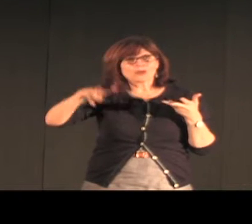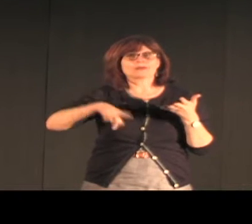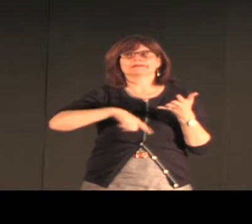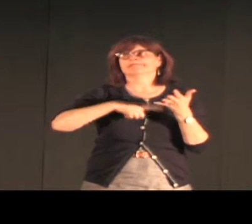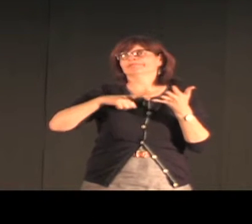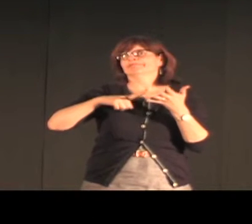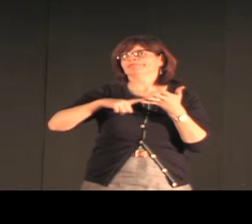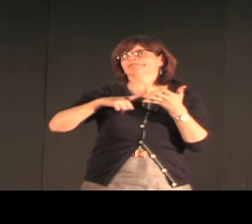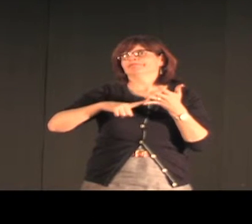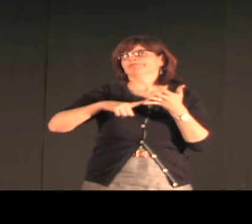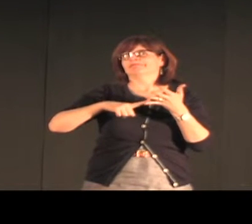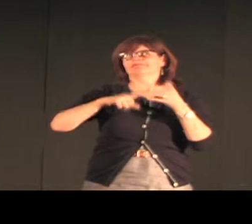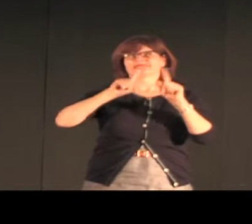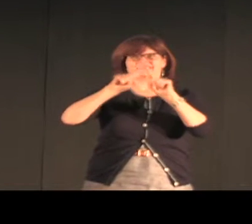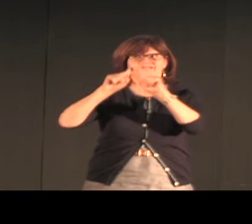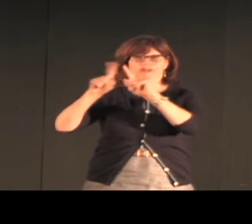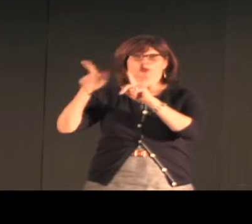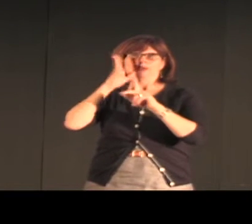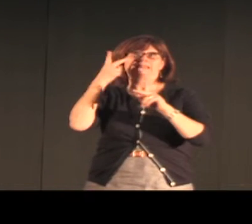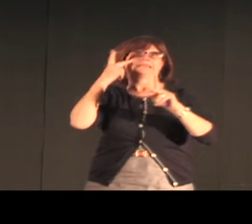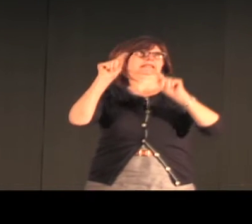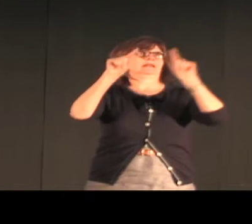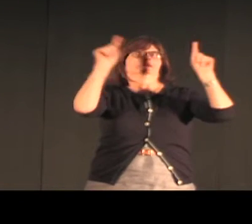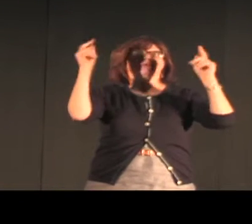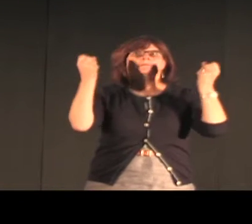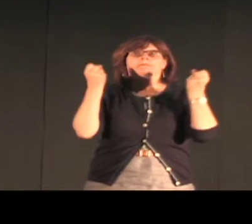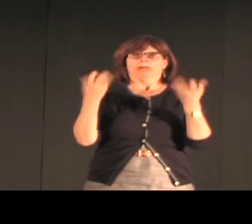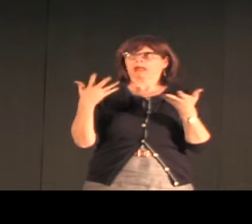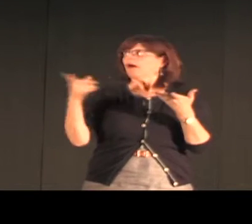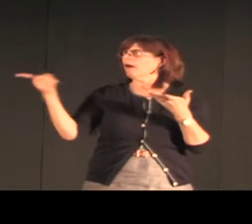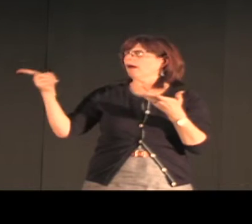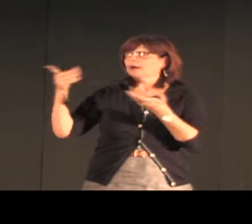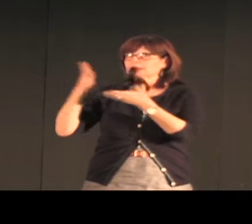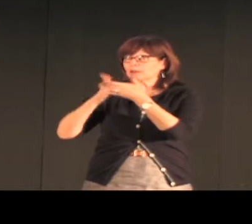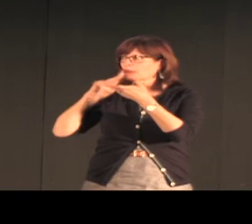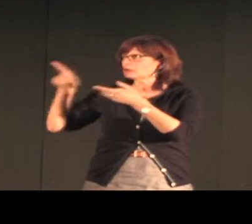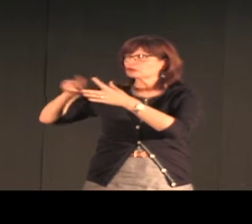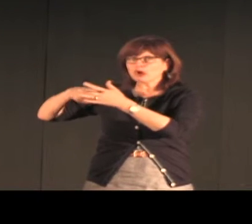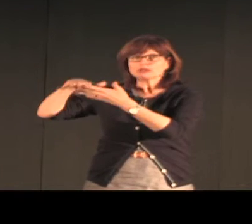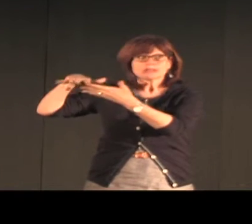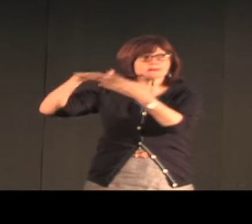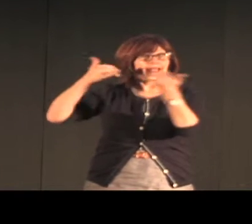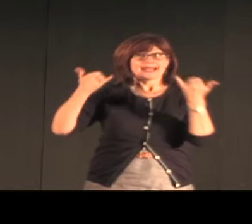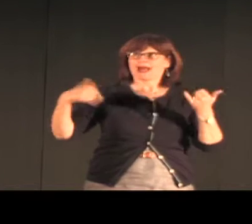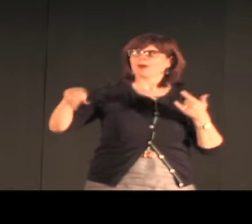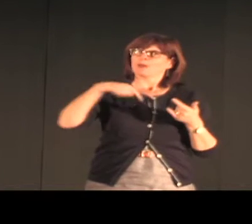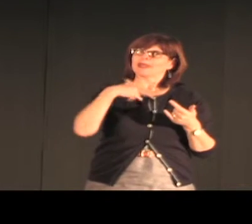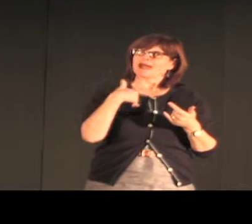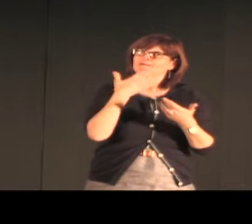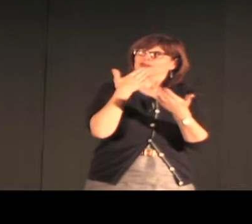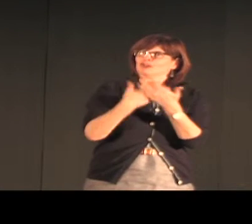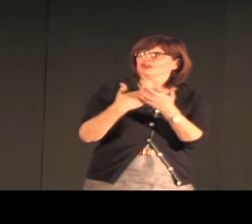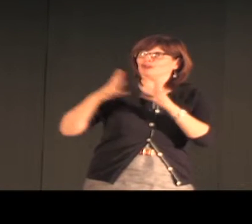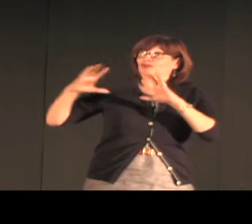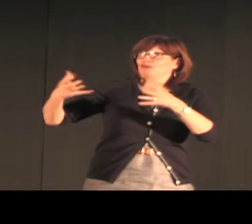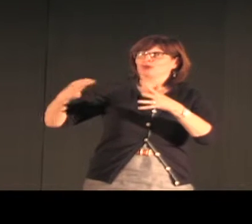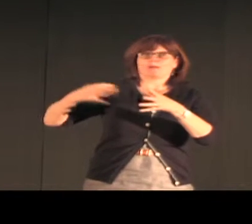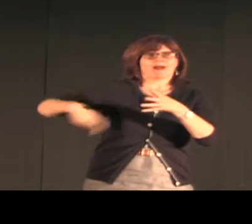Bali, in Mexico. So in different parts of the world the people are discovering these village